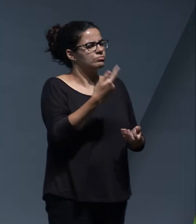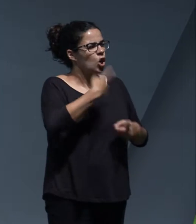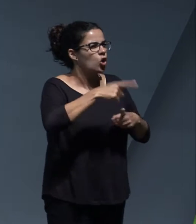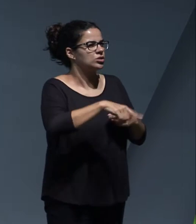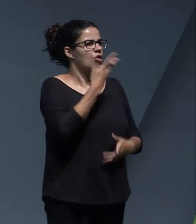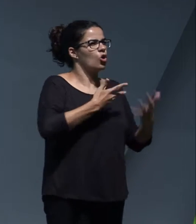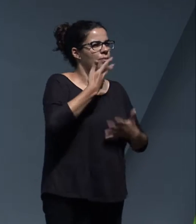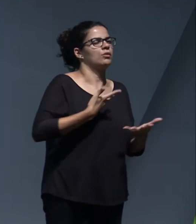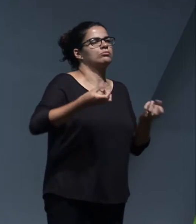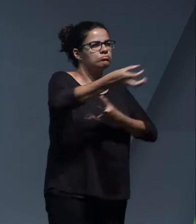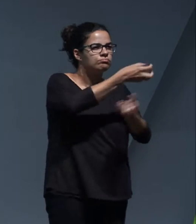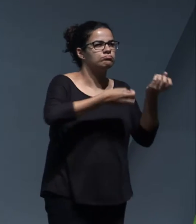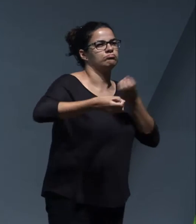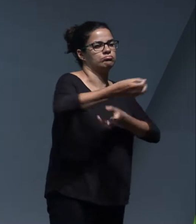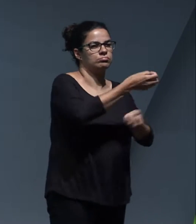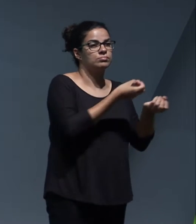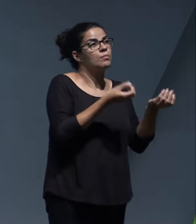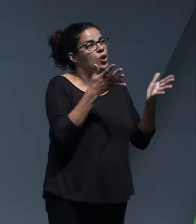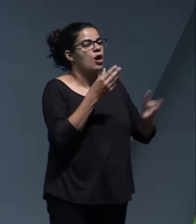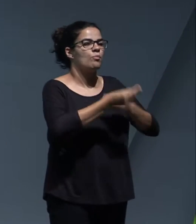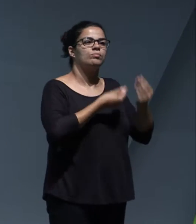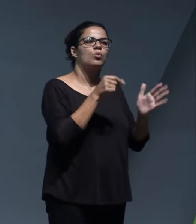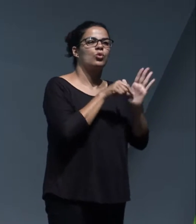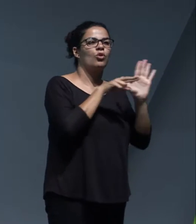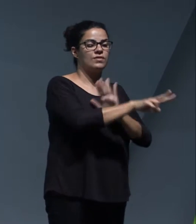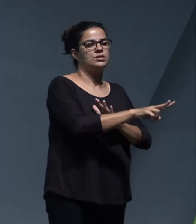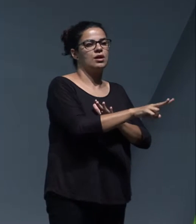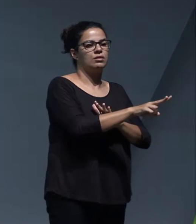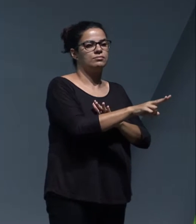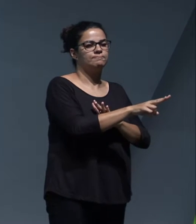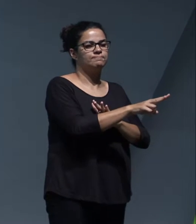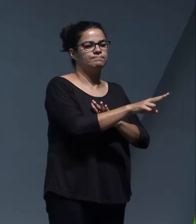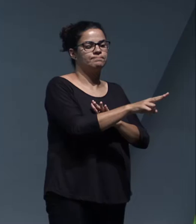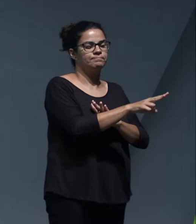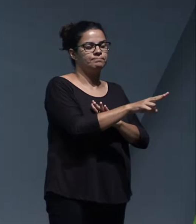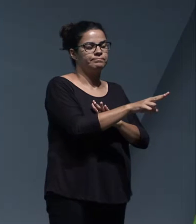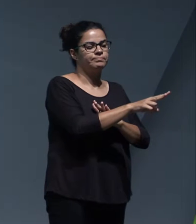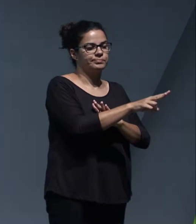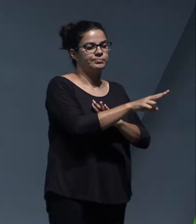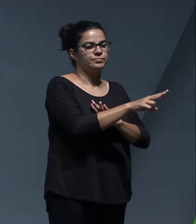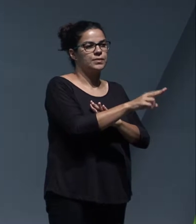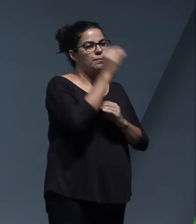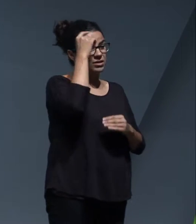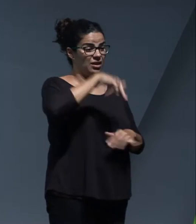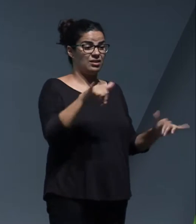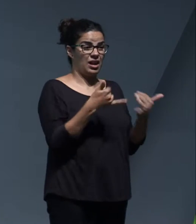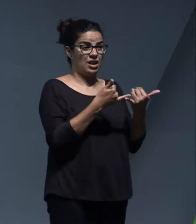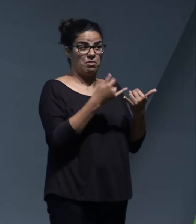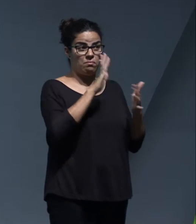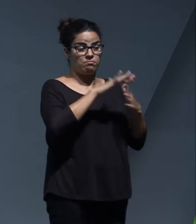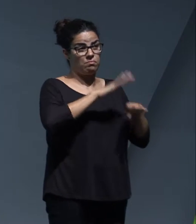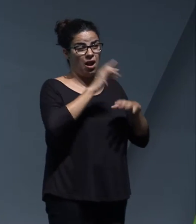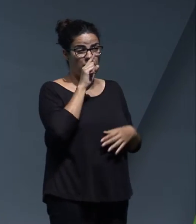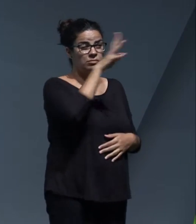in this auditorium, especially from the standpoint that the challenges that the